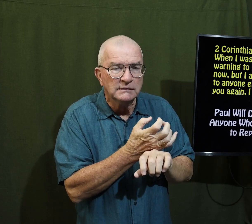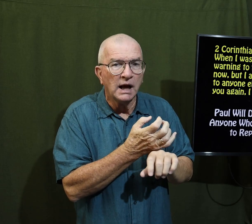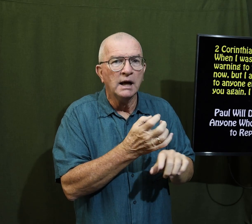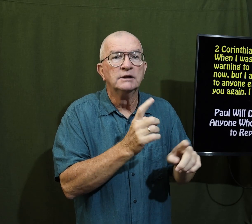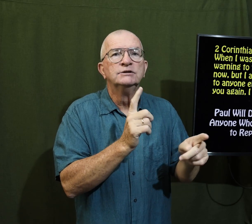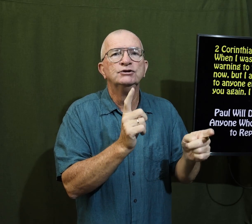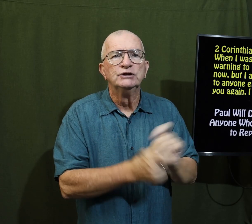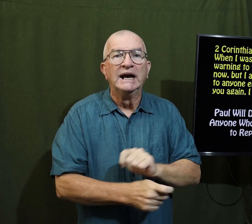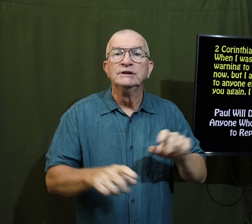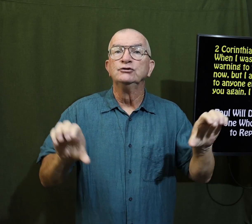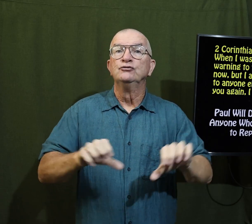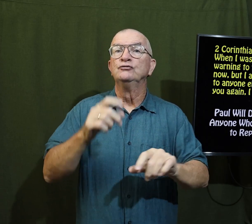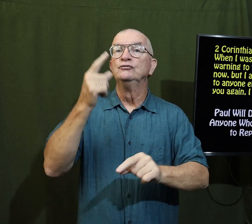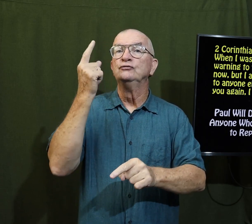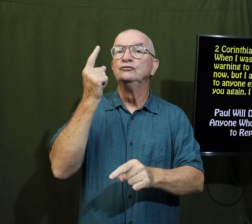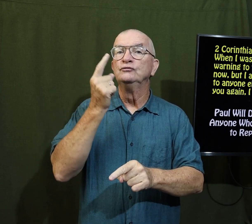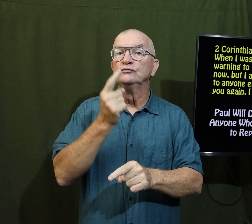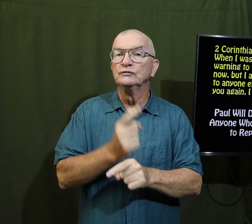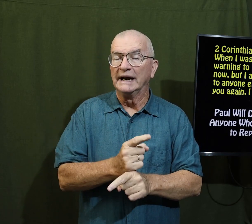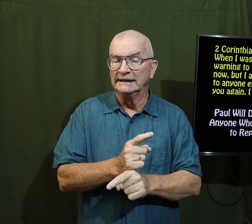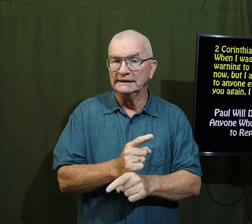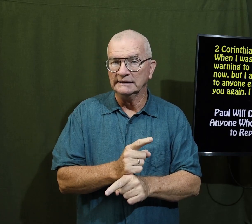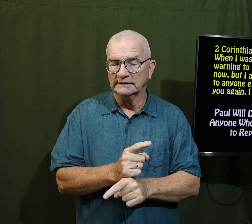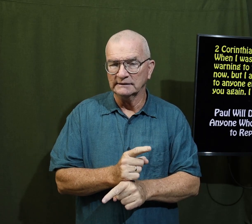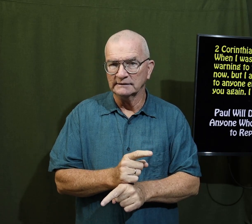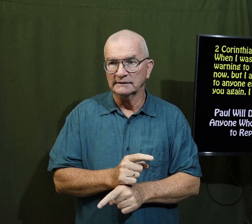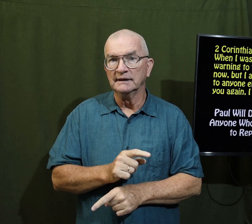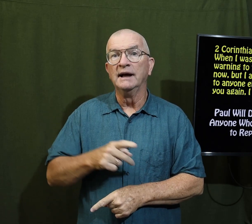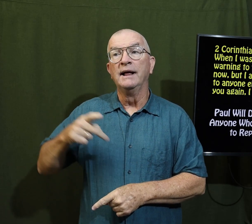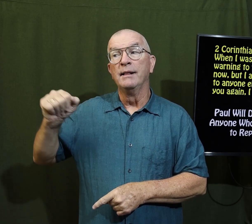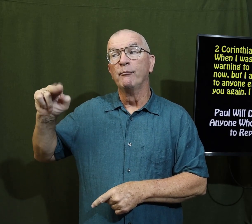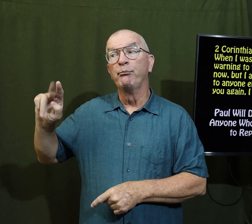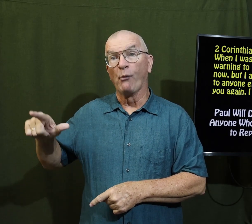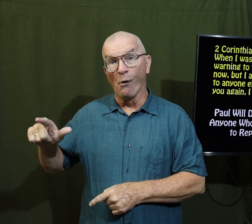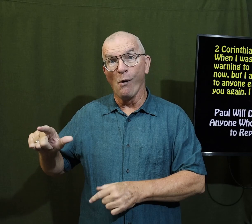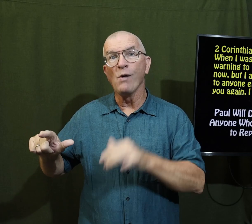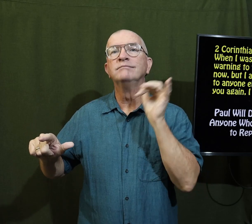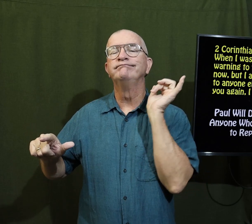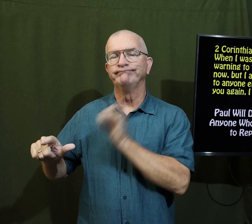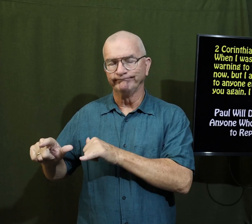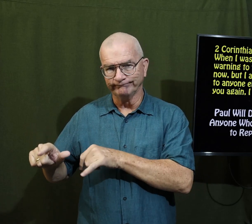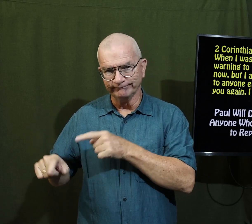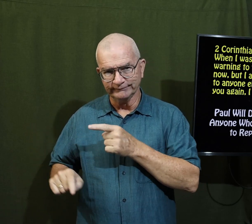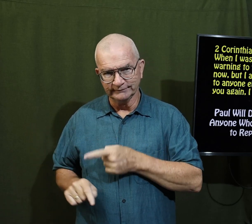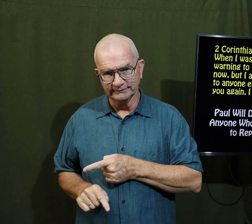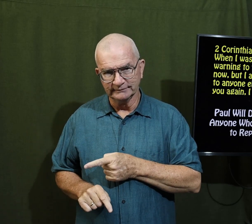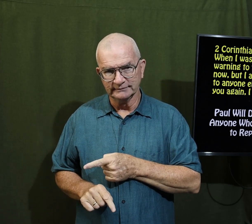we're begging you do right. that's what Paul was doing.